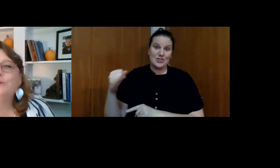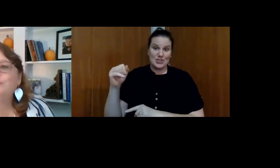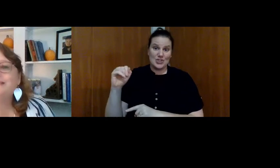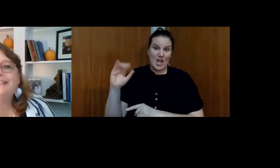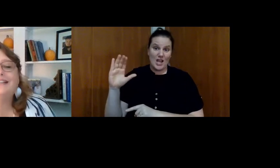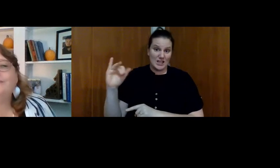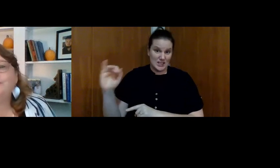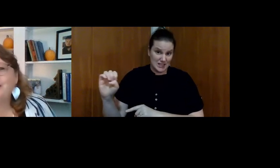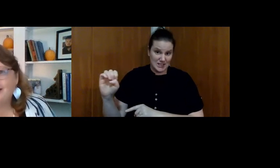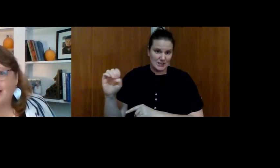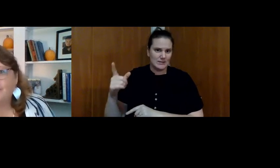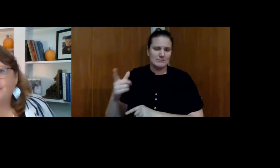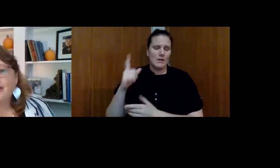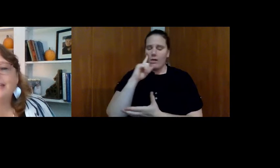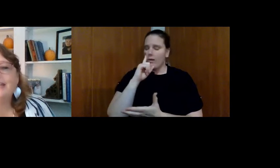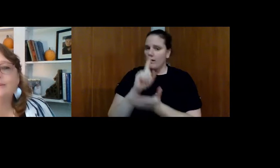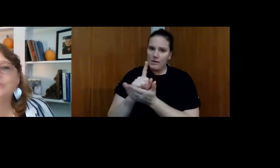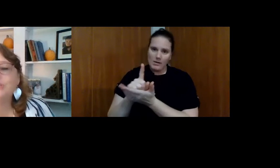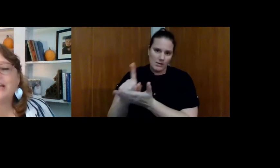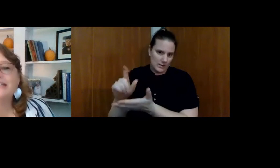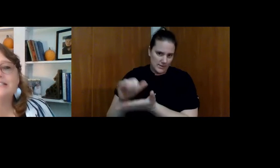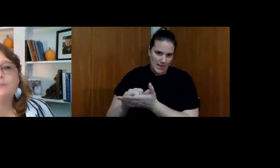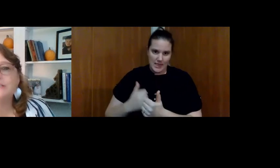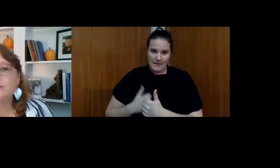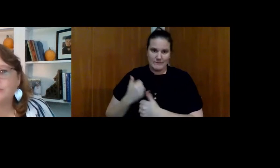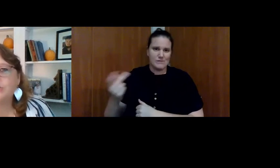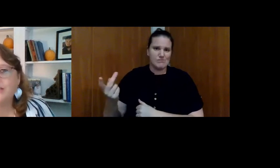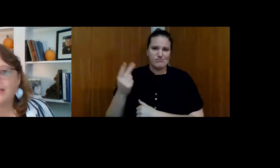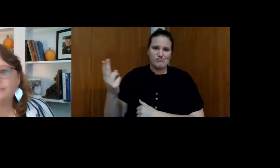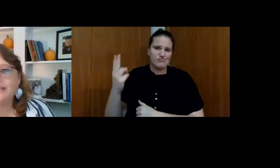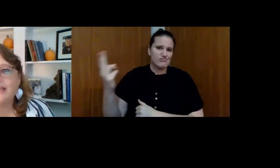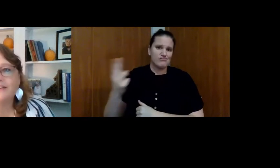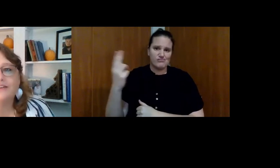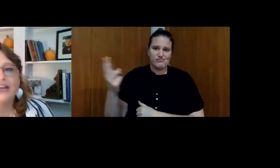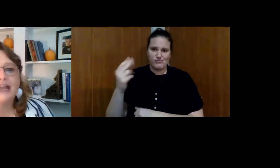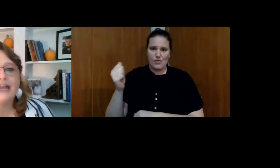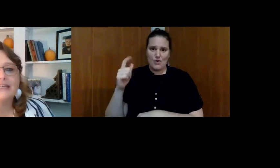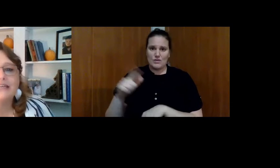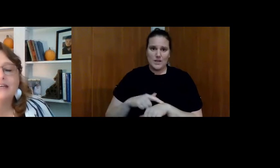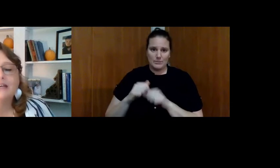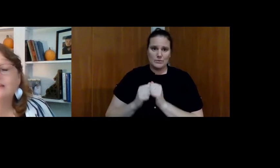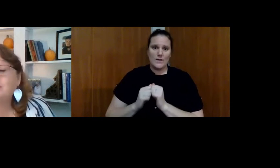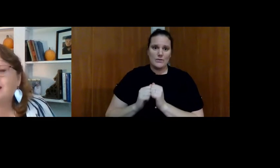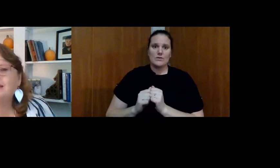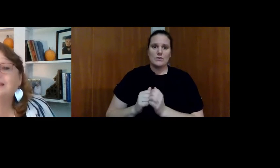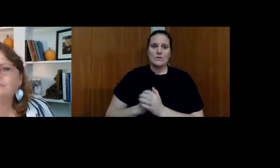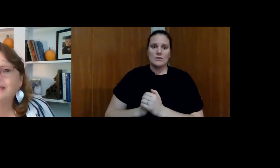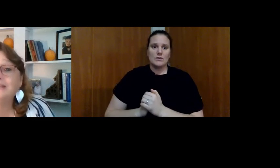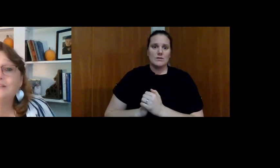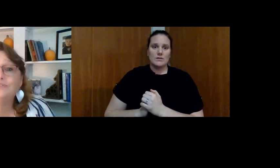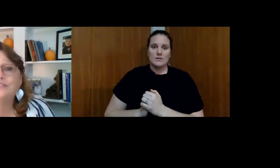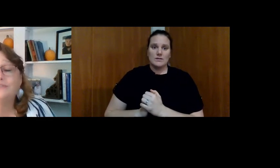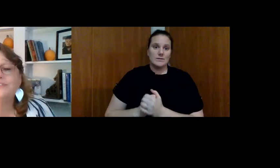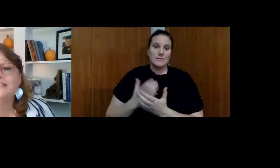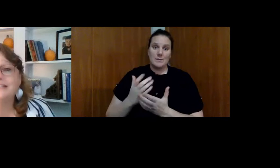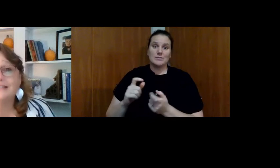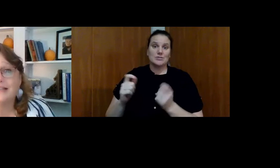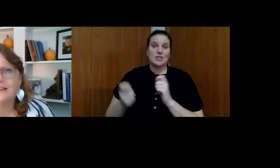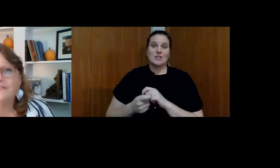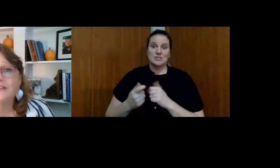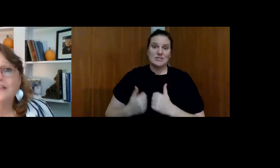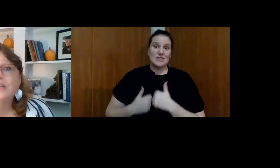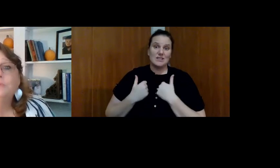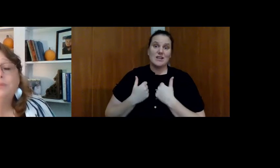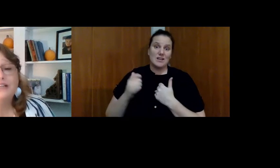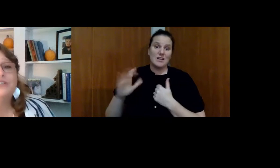who is the love of his life. And him and Jackie spent so much time together. And I'm telling you, it made a huge difference in